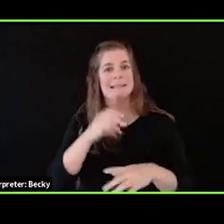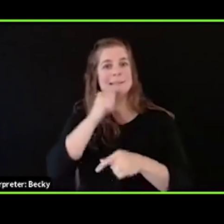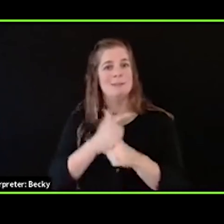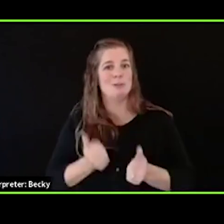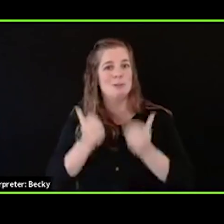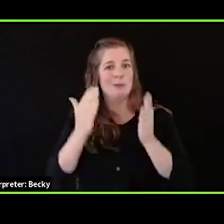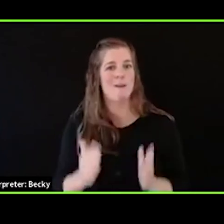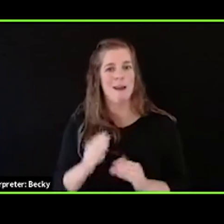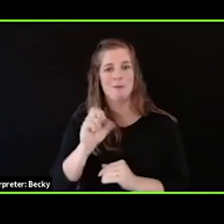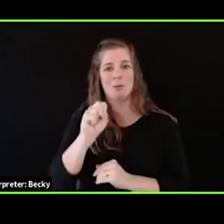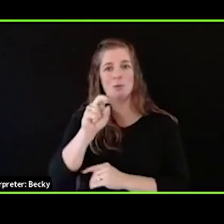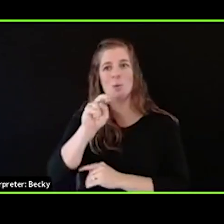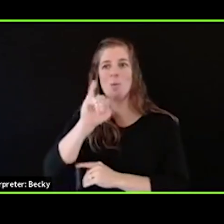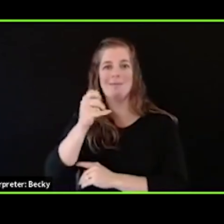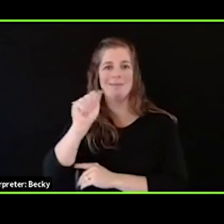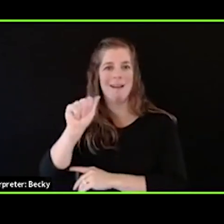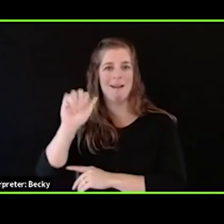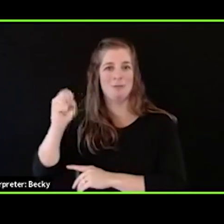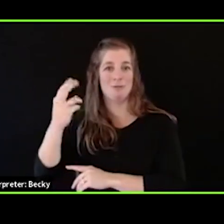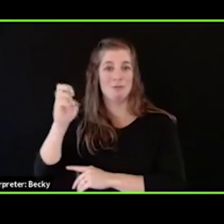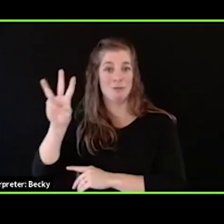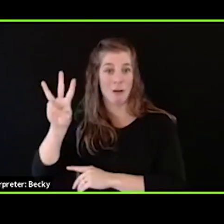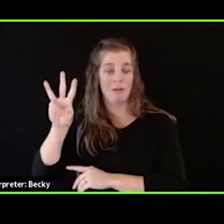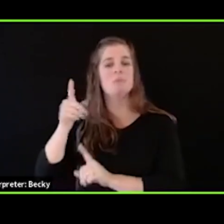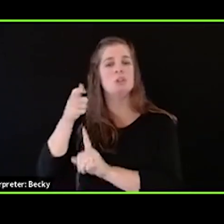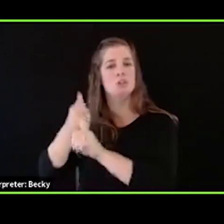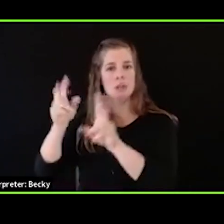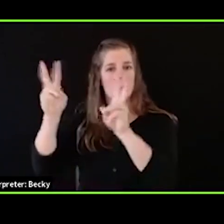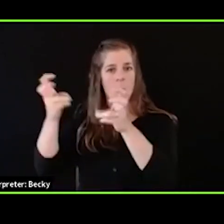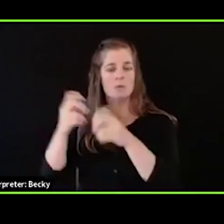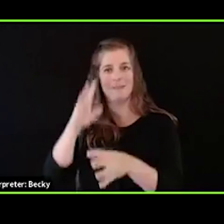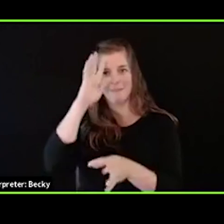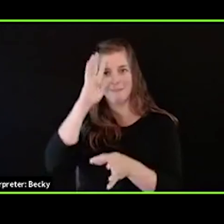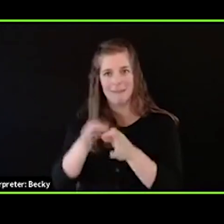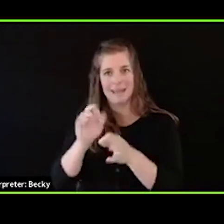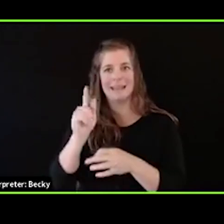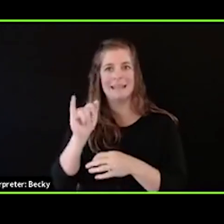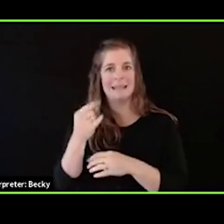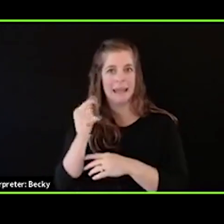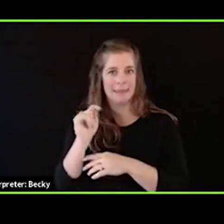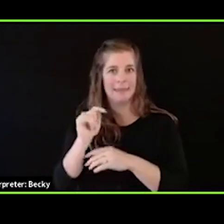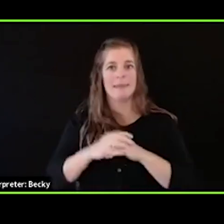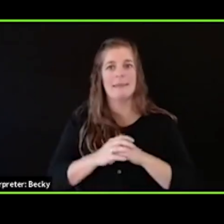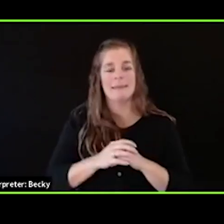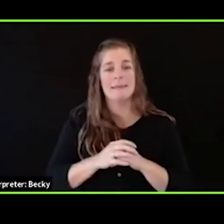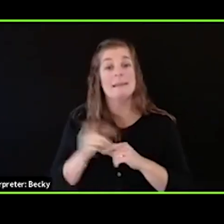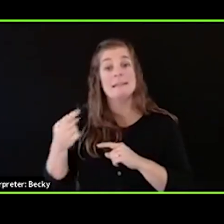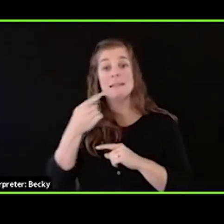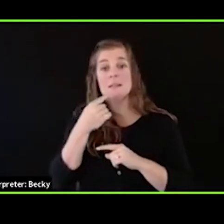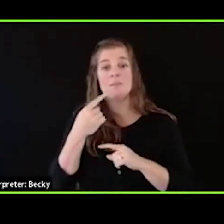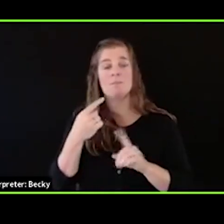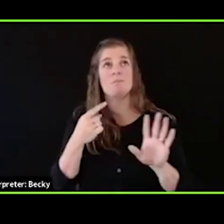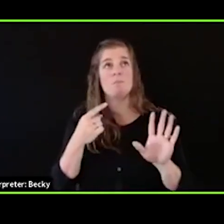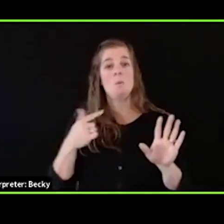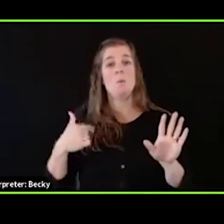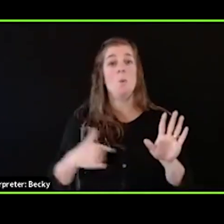restorative justice practitioner, she quotes Faith Tate from the Nizgaah Nation, who says, we don't